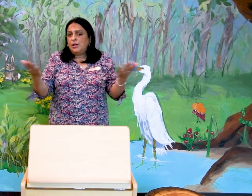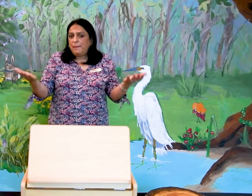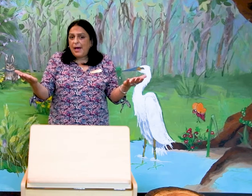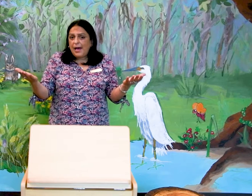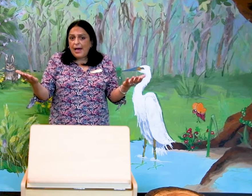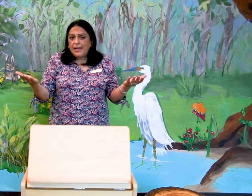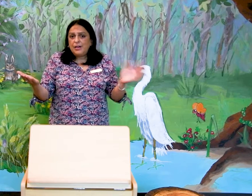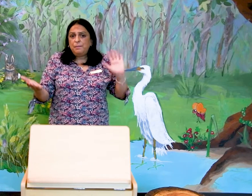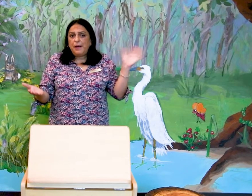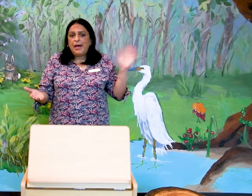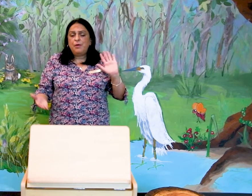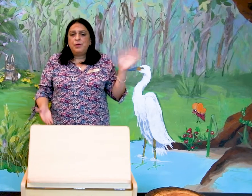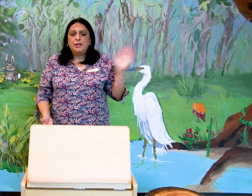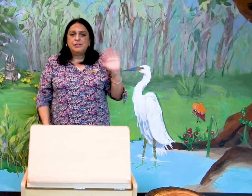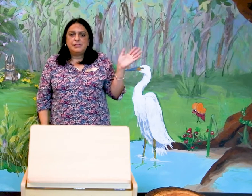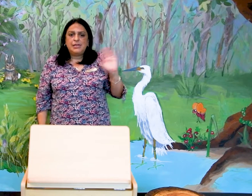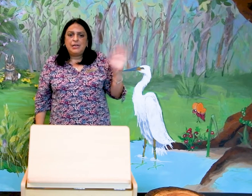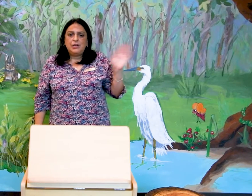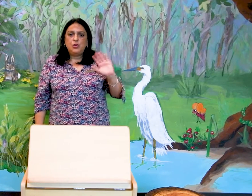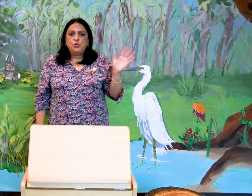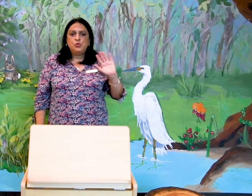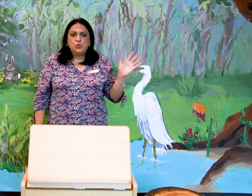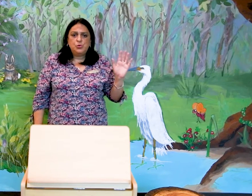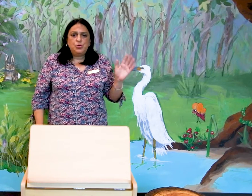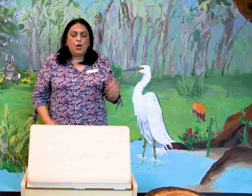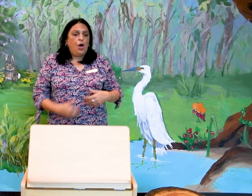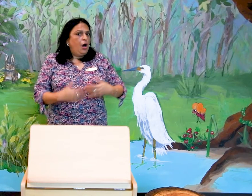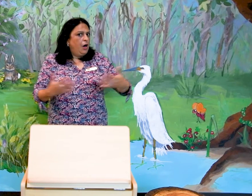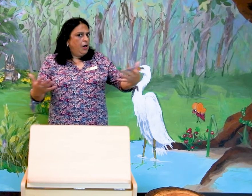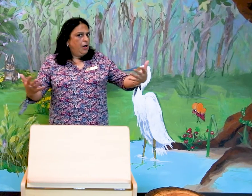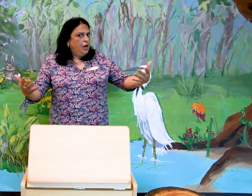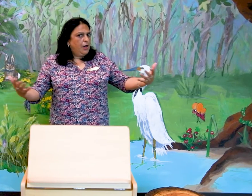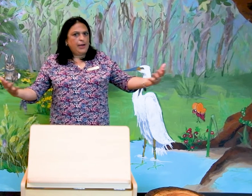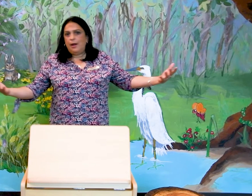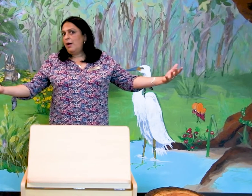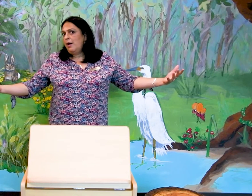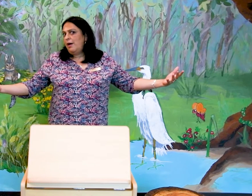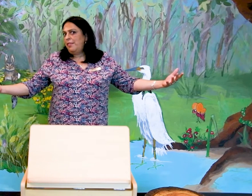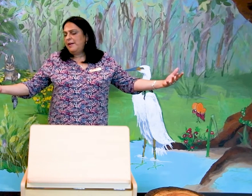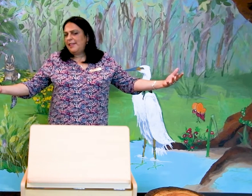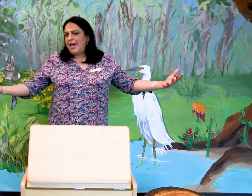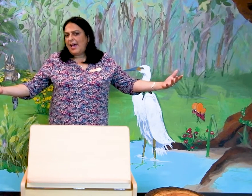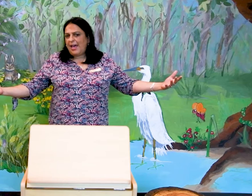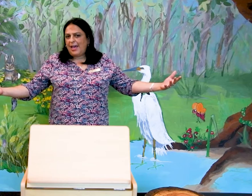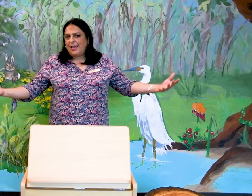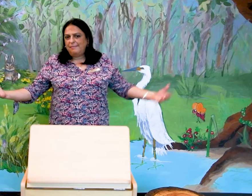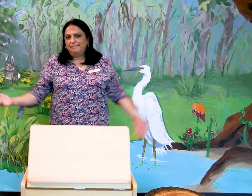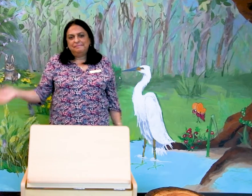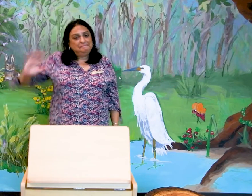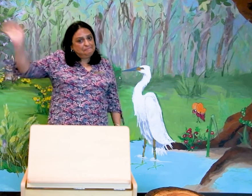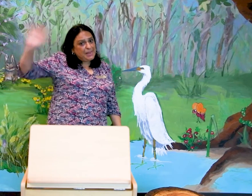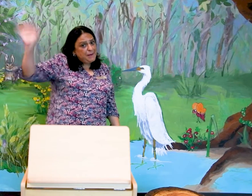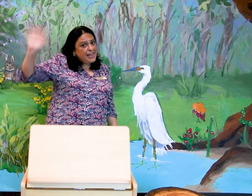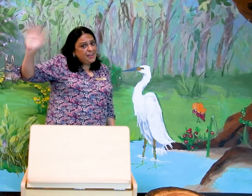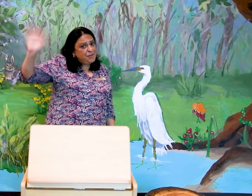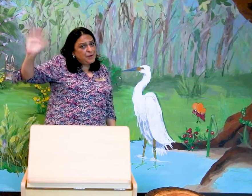Goodbye. Goodbye. We'll see you soon on another day. Bye-bye, everyone.